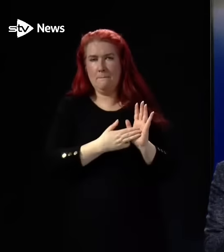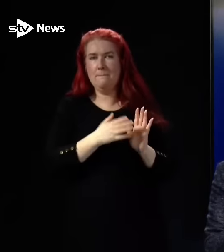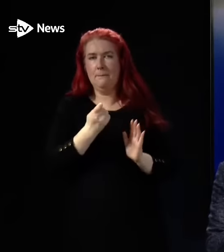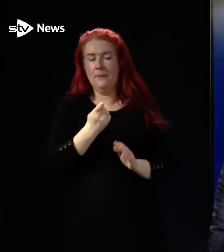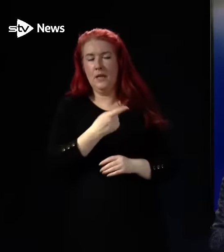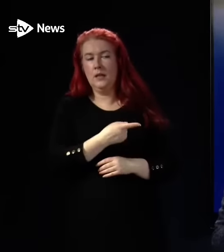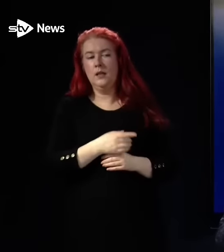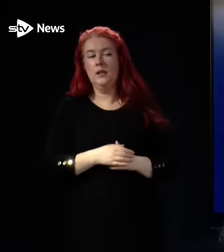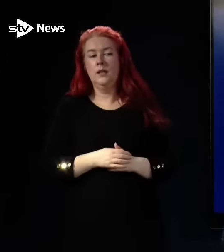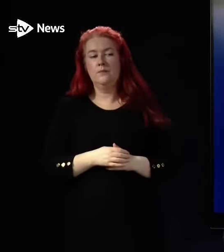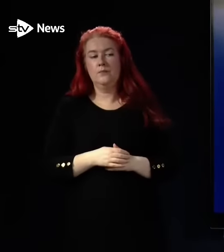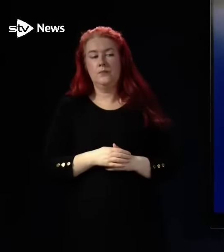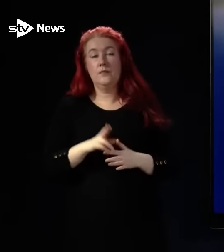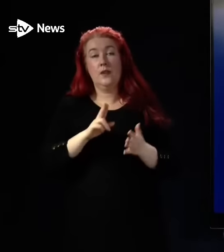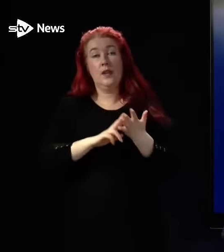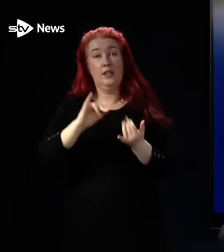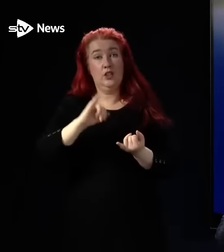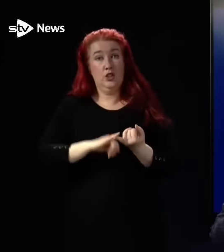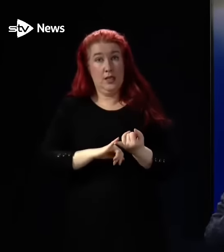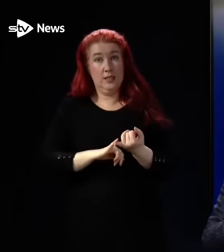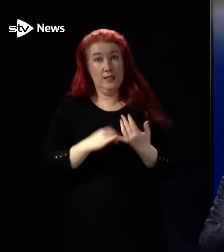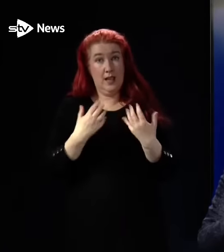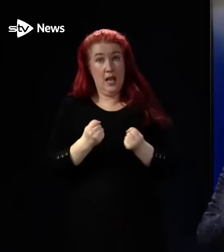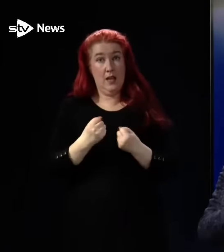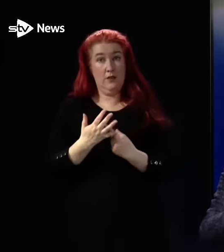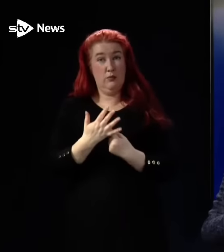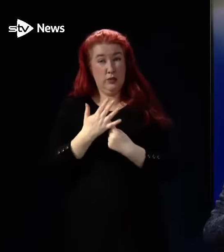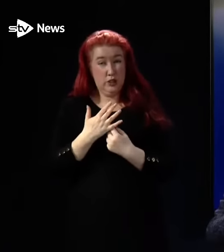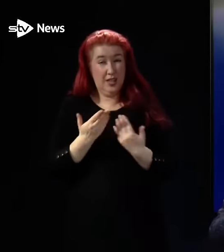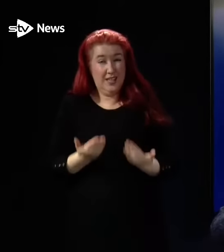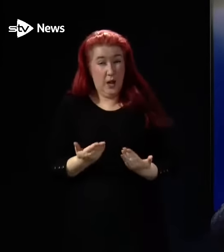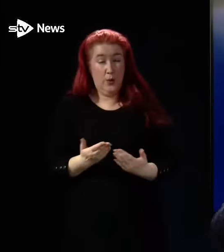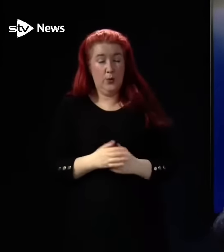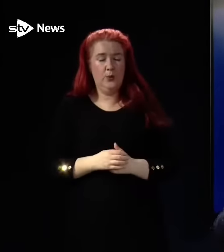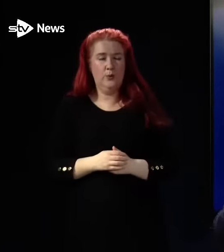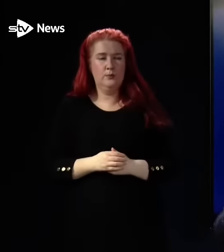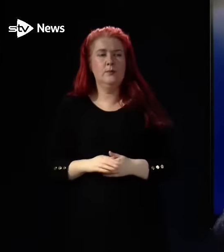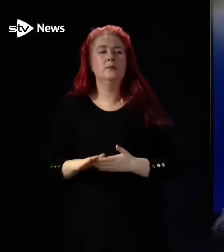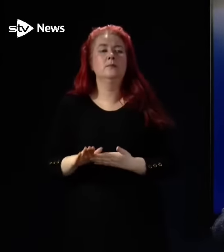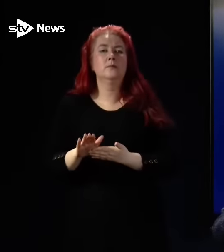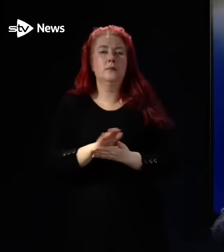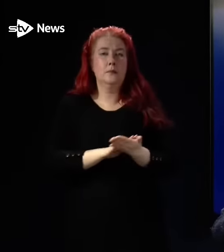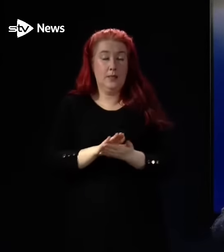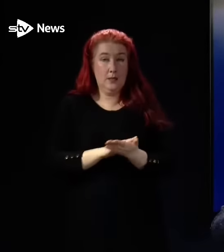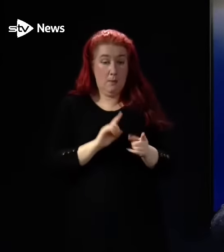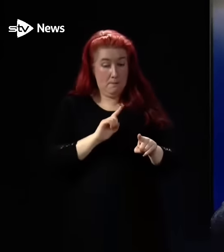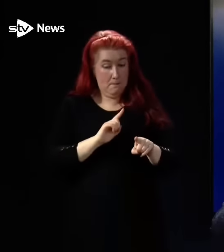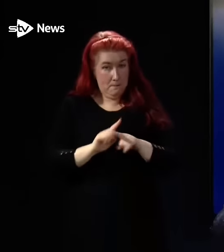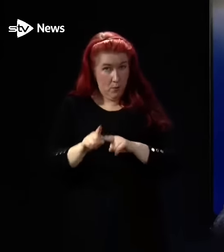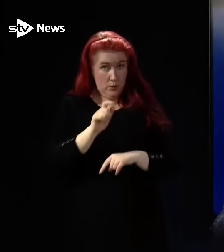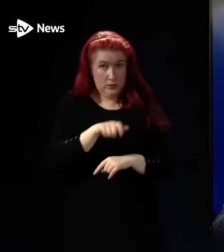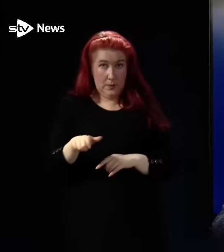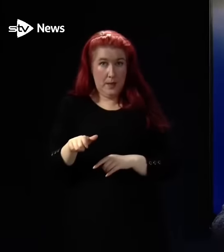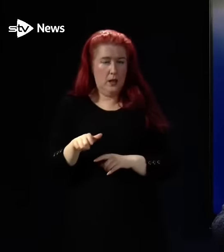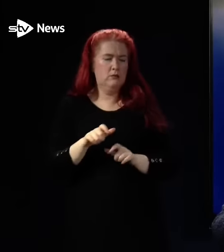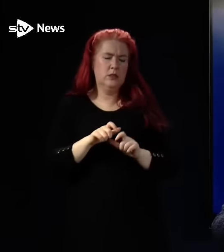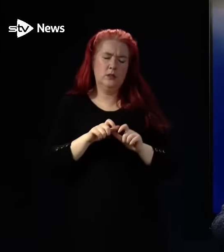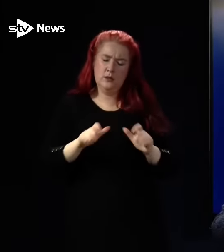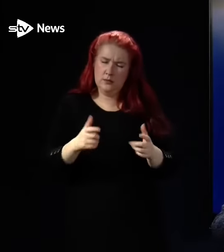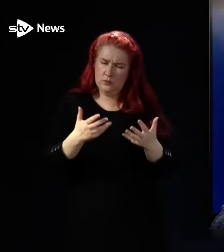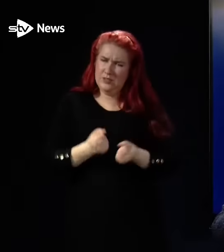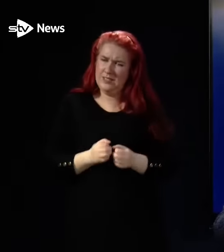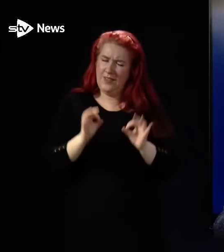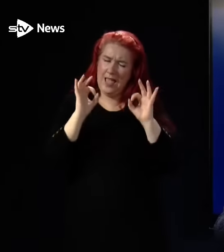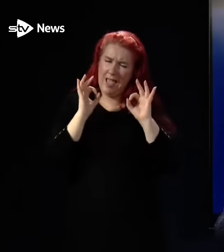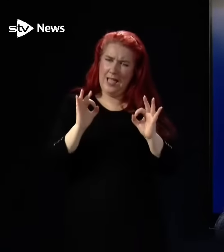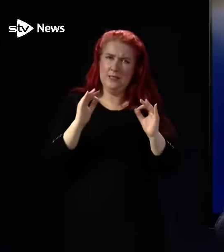that our NHS is facing right now mean, notwithstanding the fact that the vast majority of people get an excellent standard of care